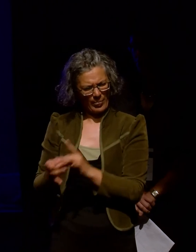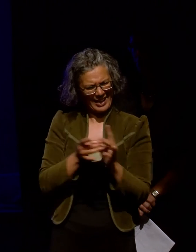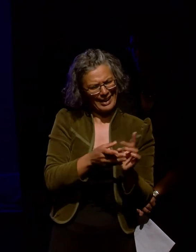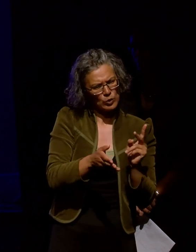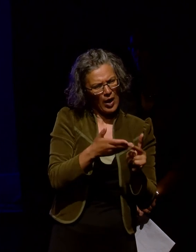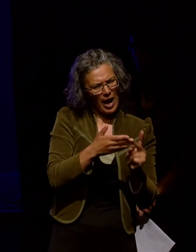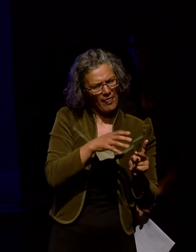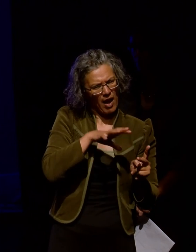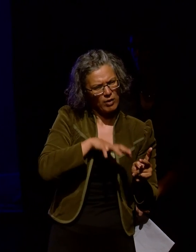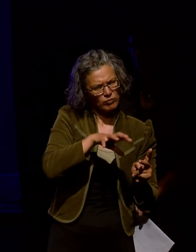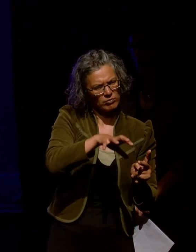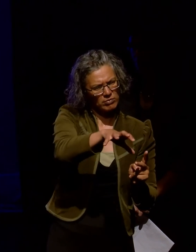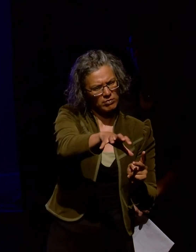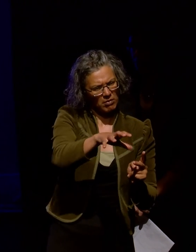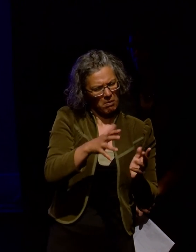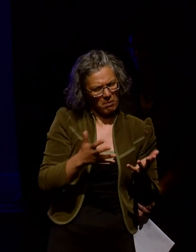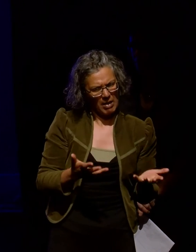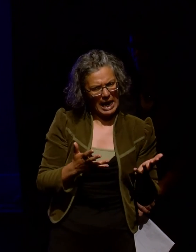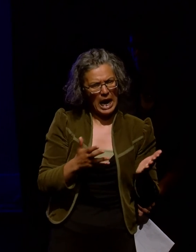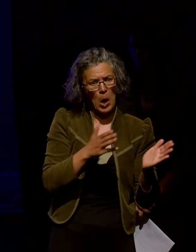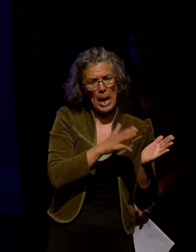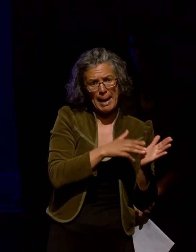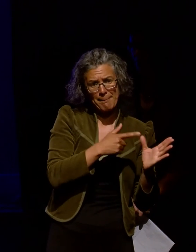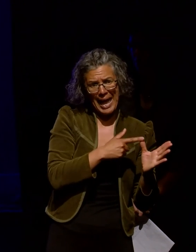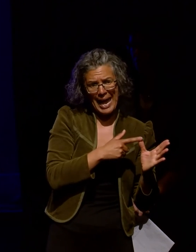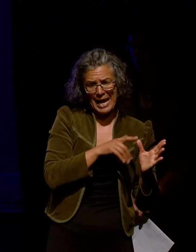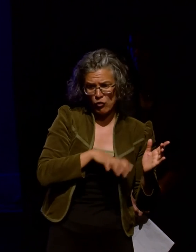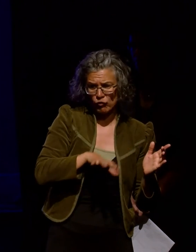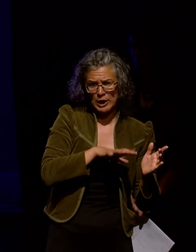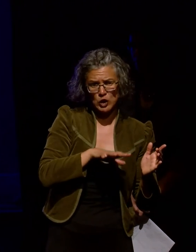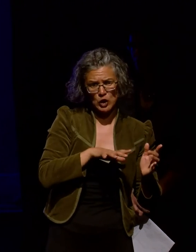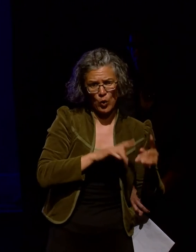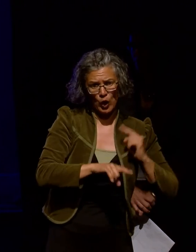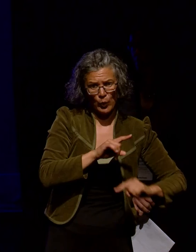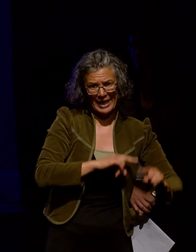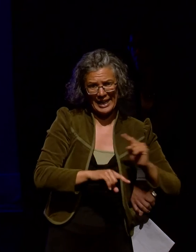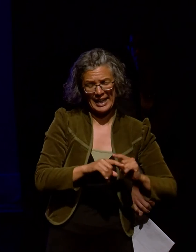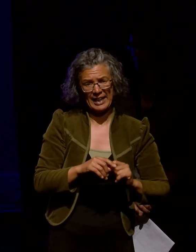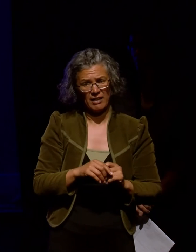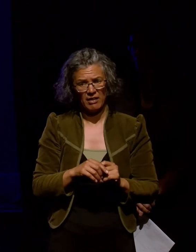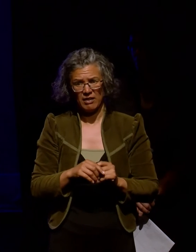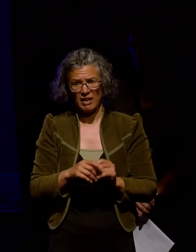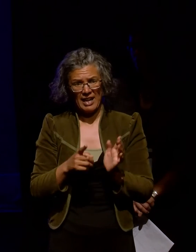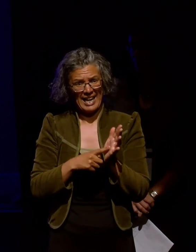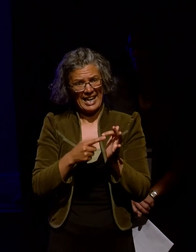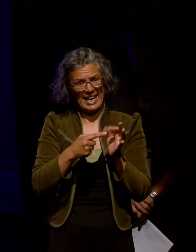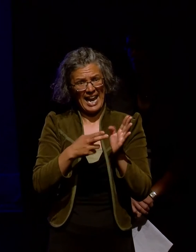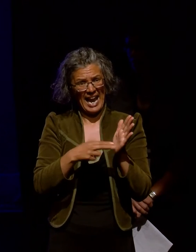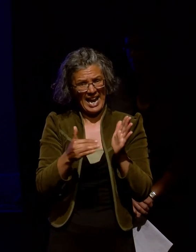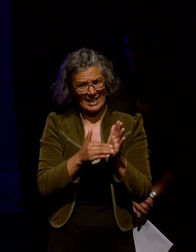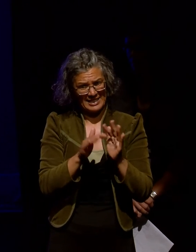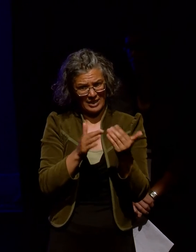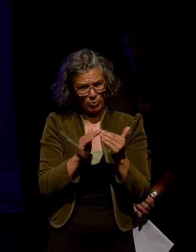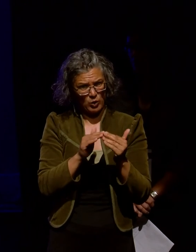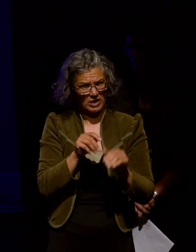bodies' regional activities, such as MA's regional hui, their EMP activities, the Lianza's communities, the